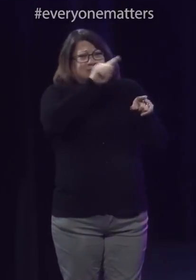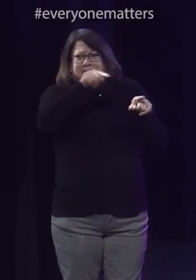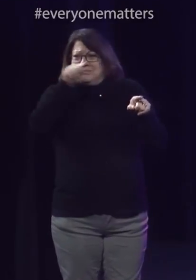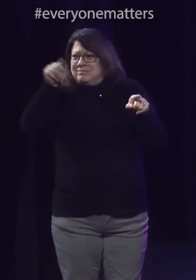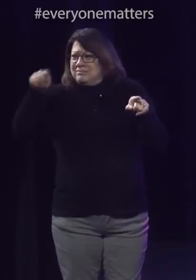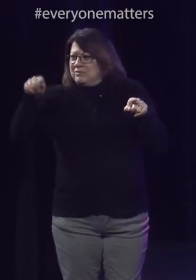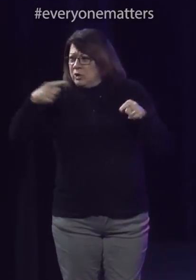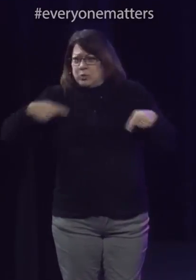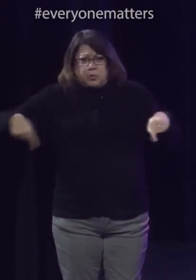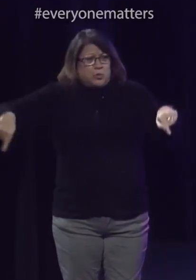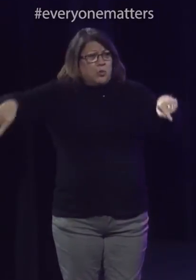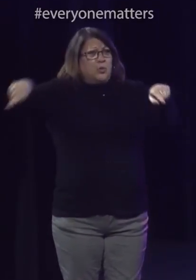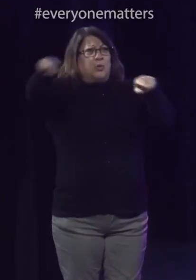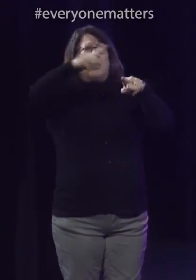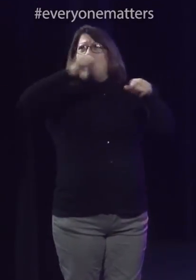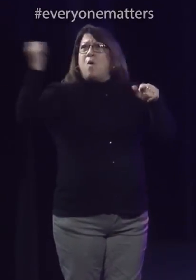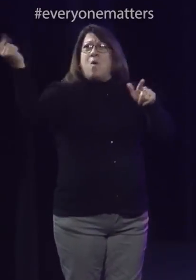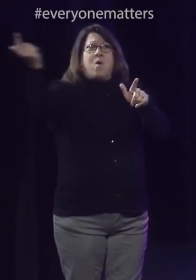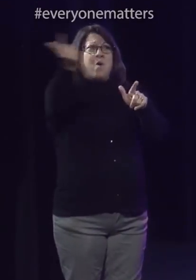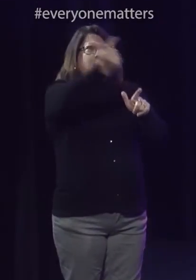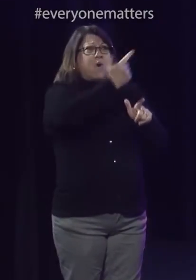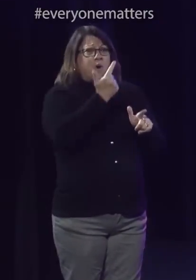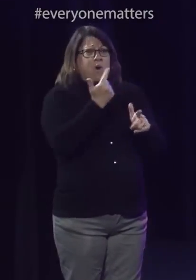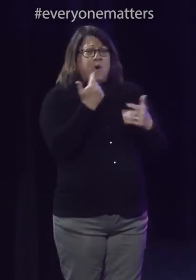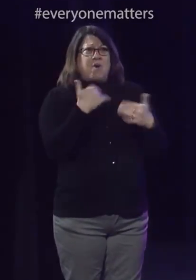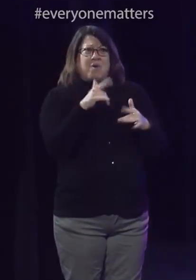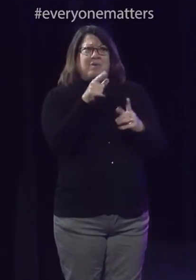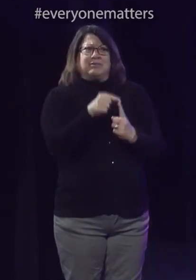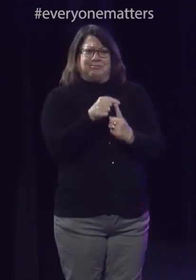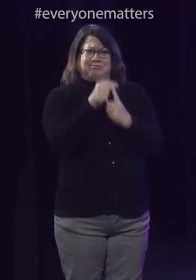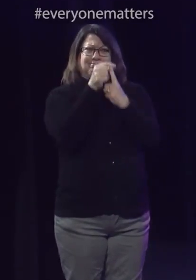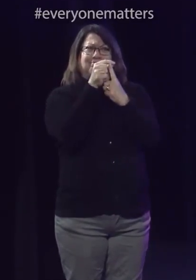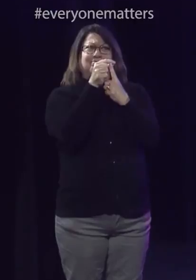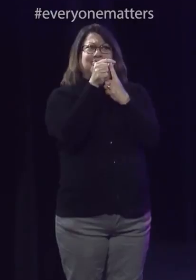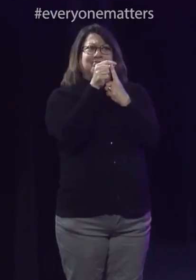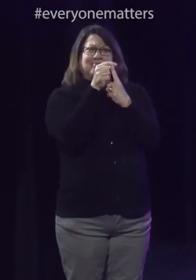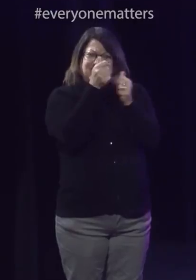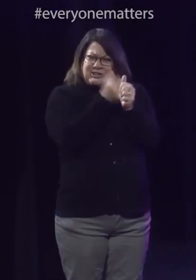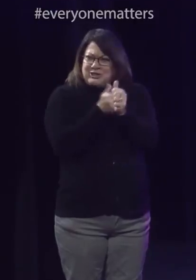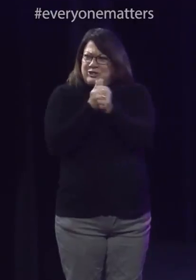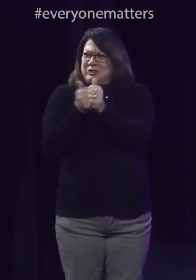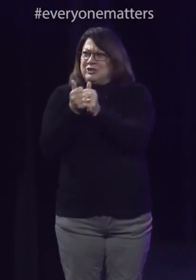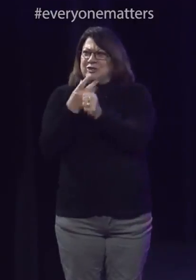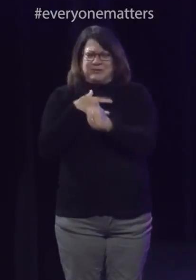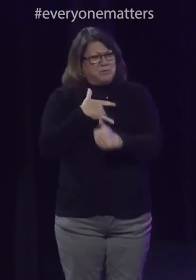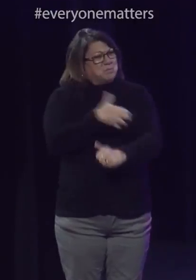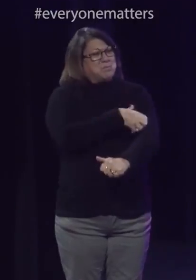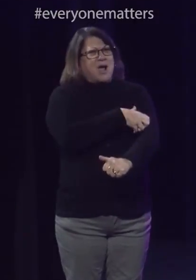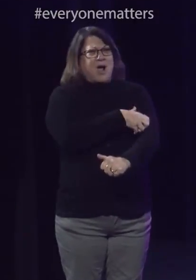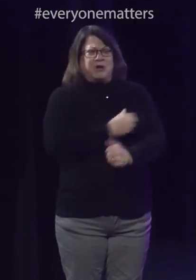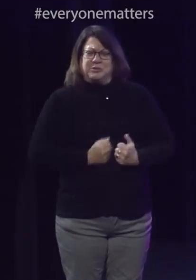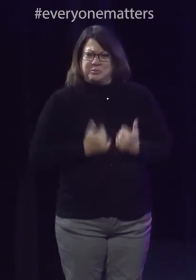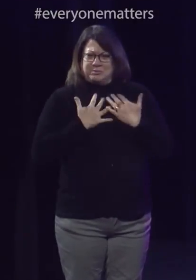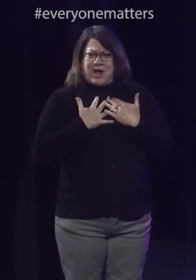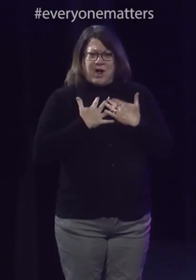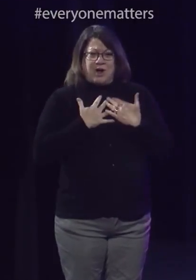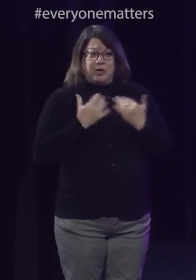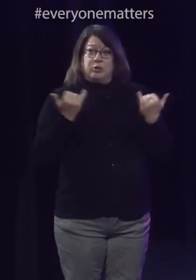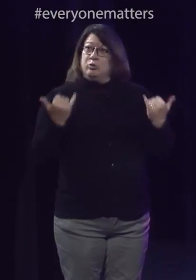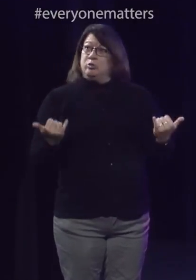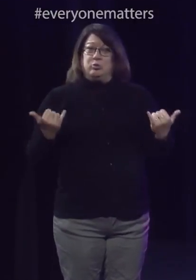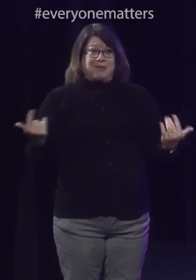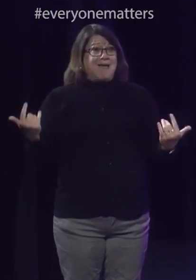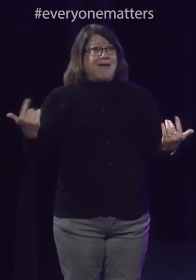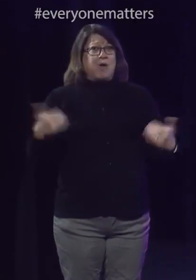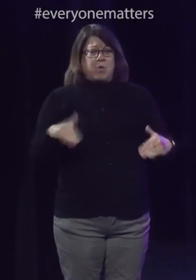All of the people in this room are something so, so special and so, so powerful. And this day